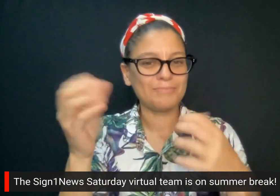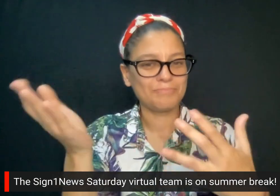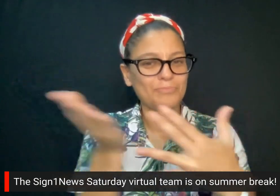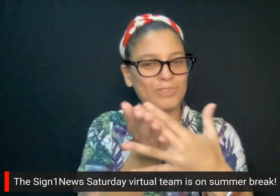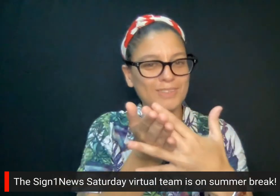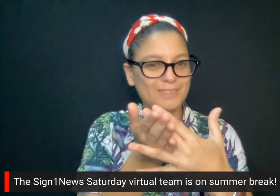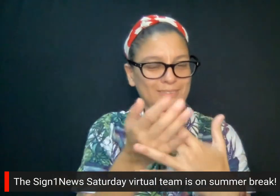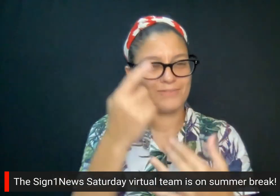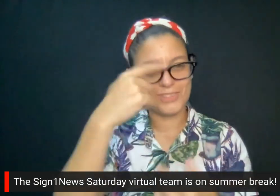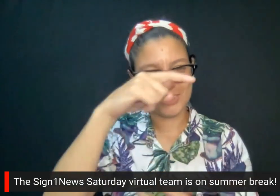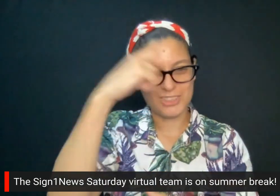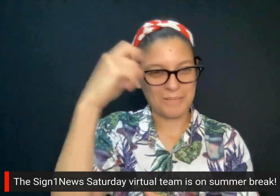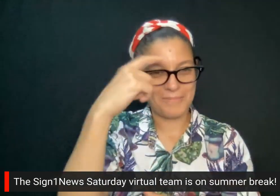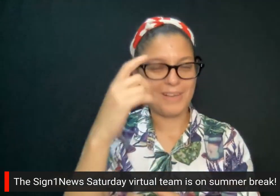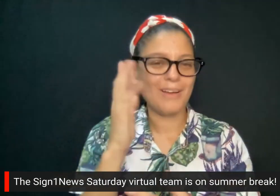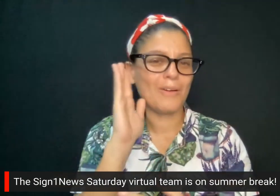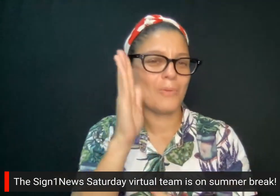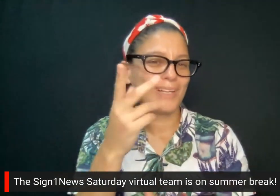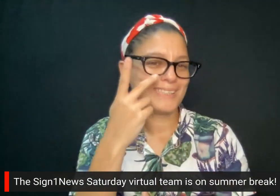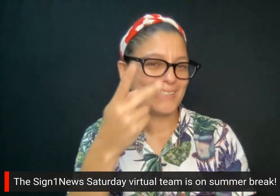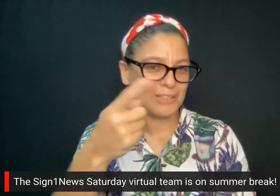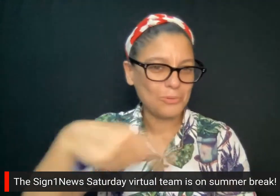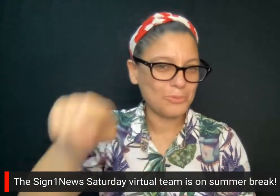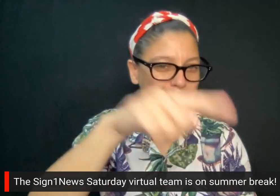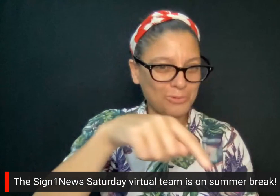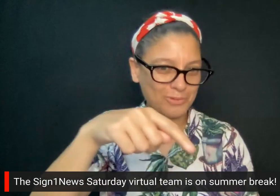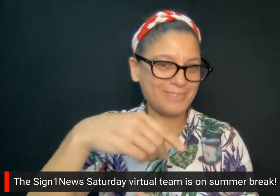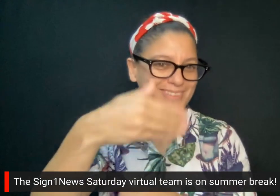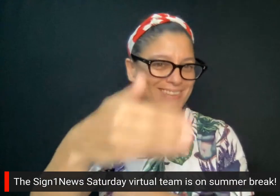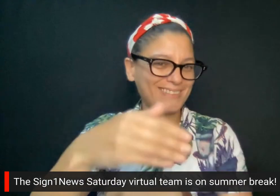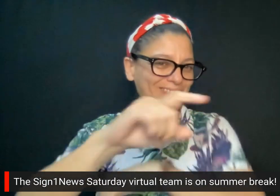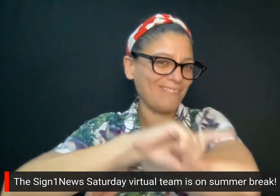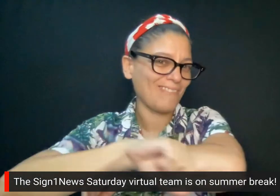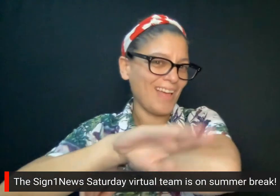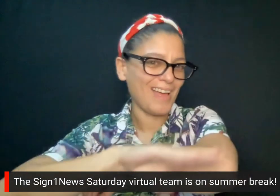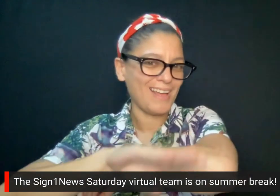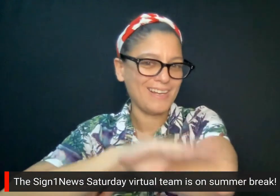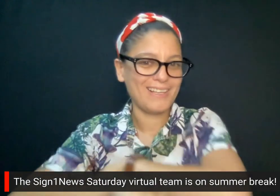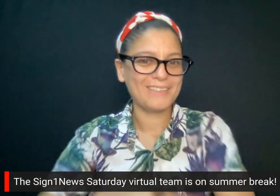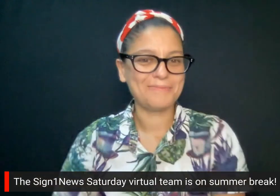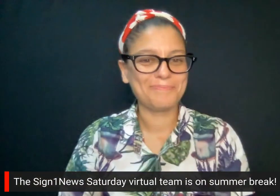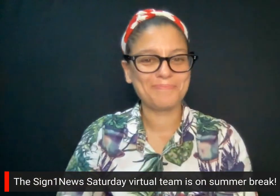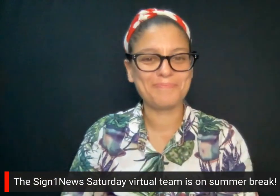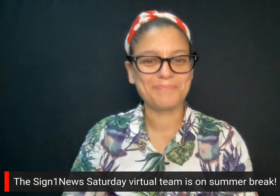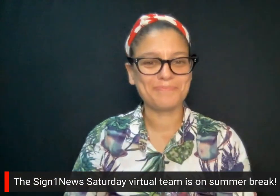Saturday virtual show is taking a break for the summer. We will see you again in the fall.